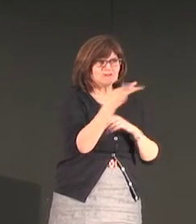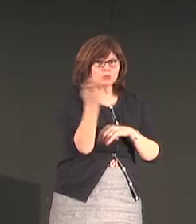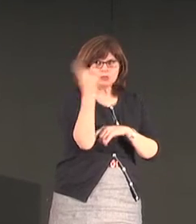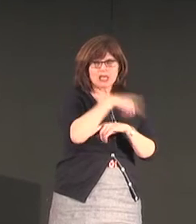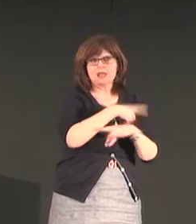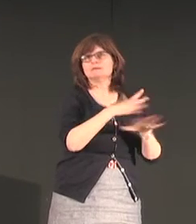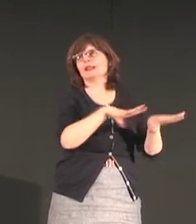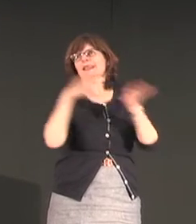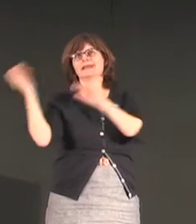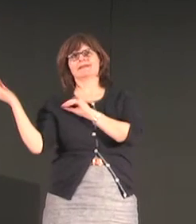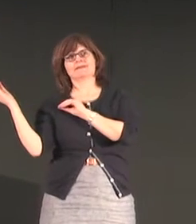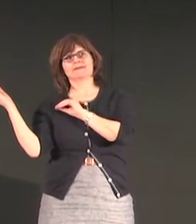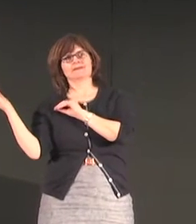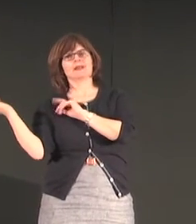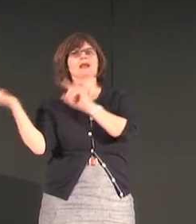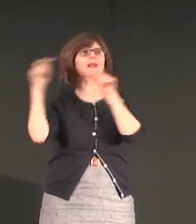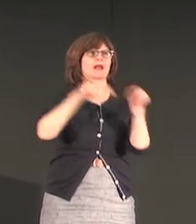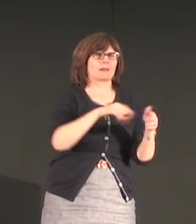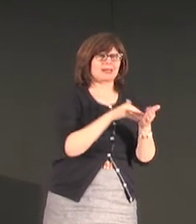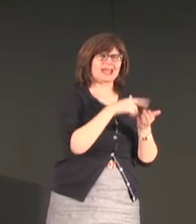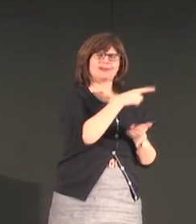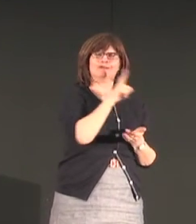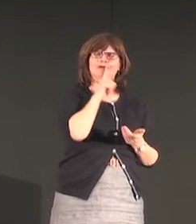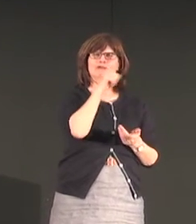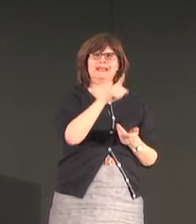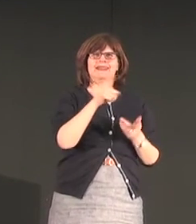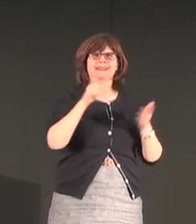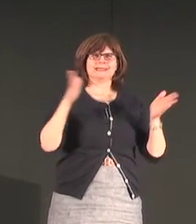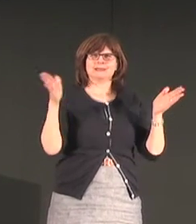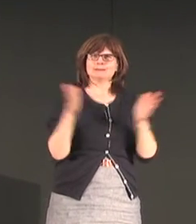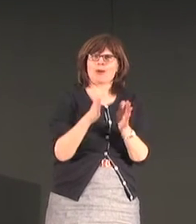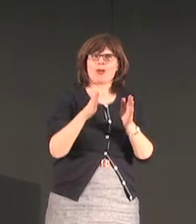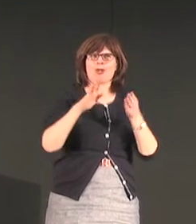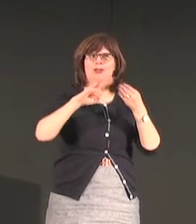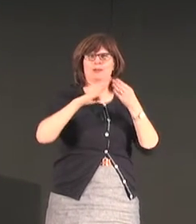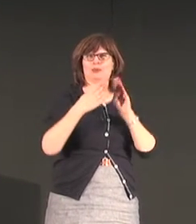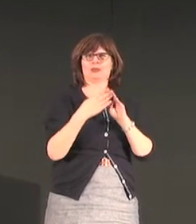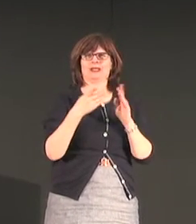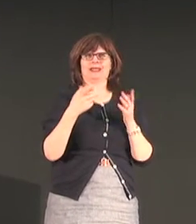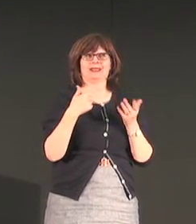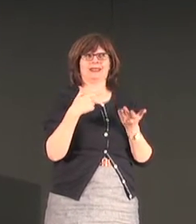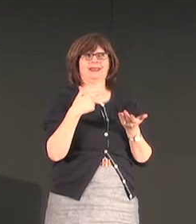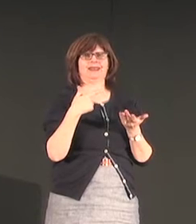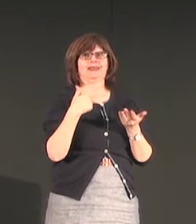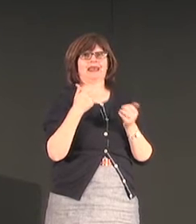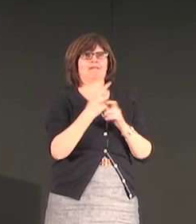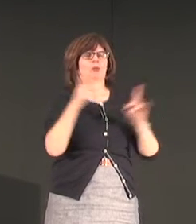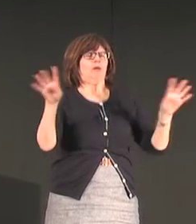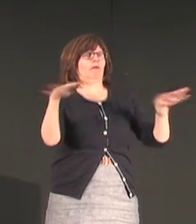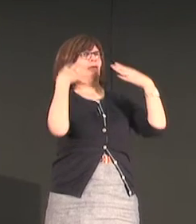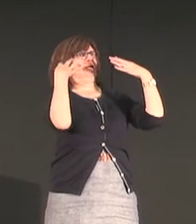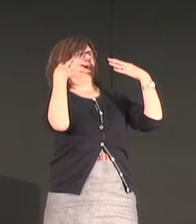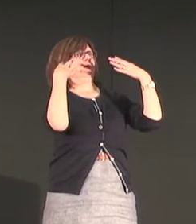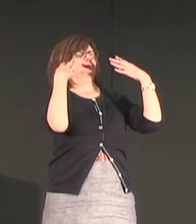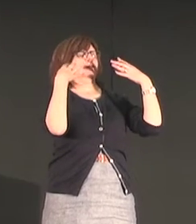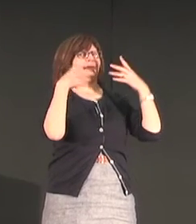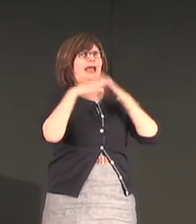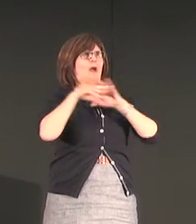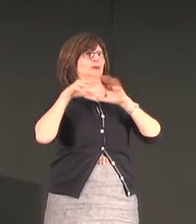contaminate them so the visits are brief and we leave it's a very small community and when we're